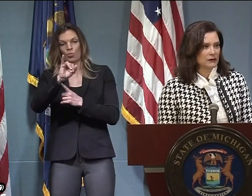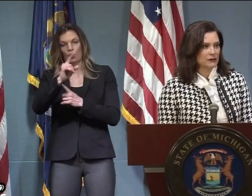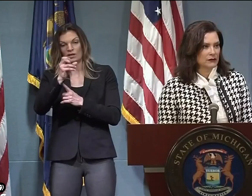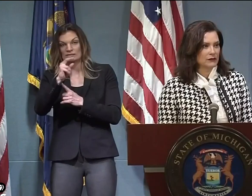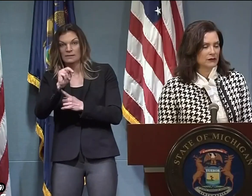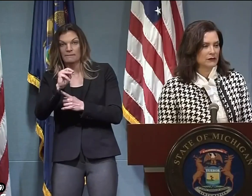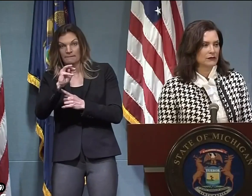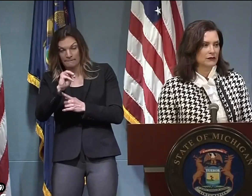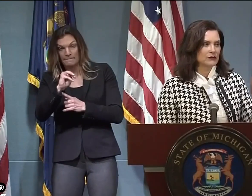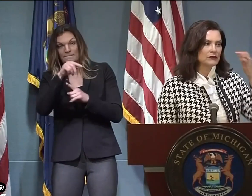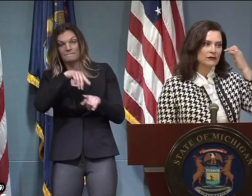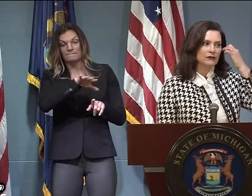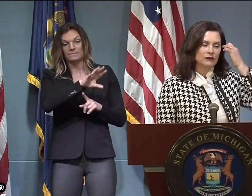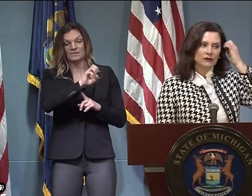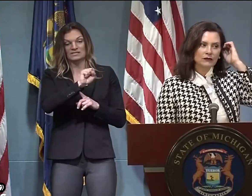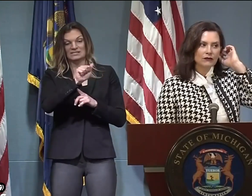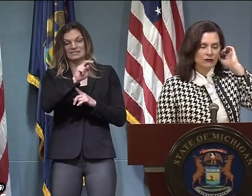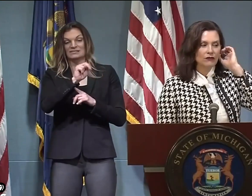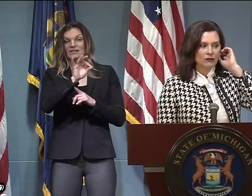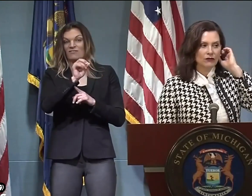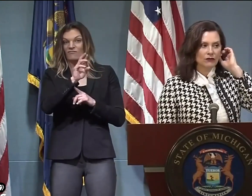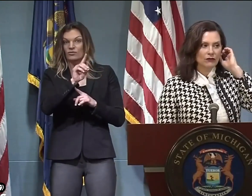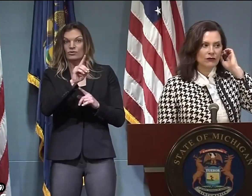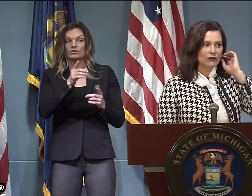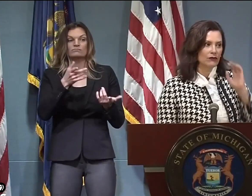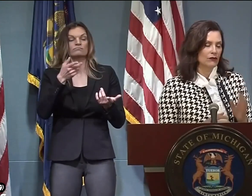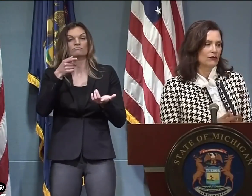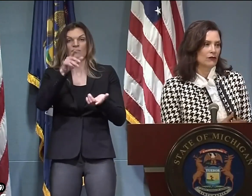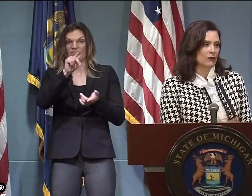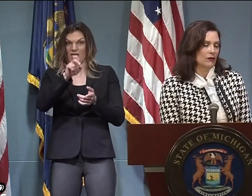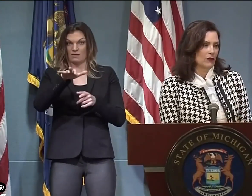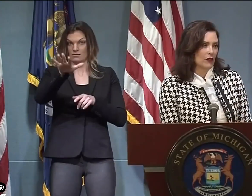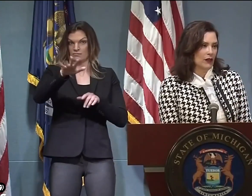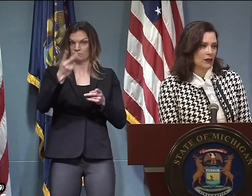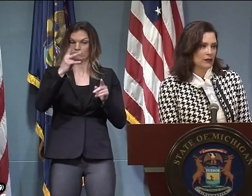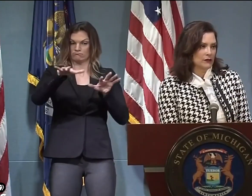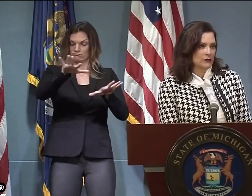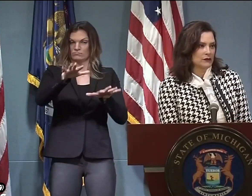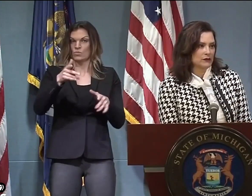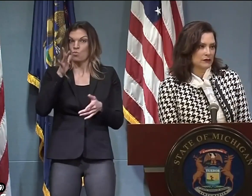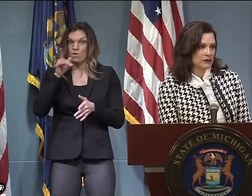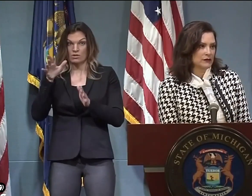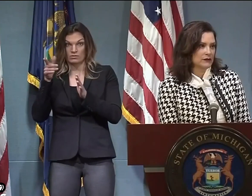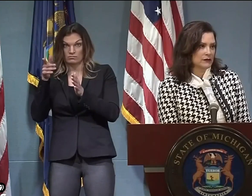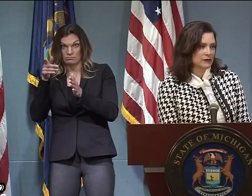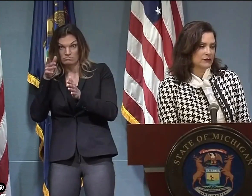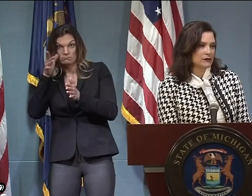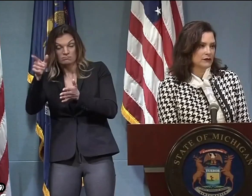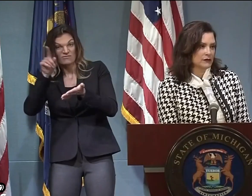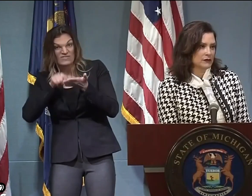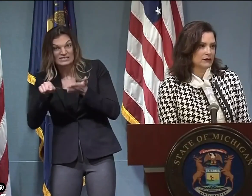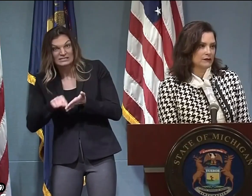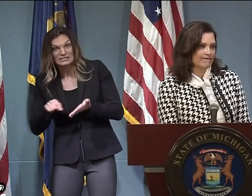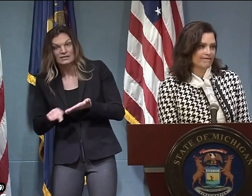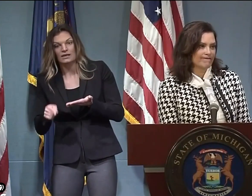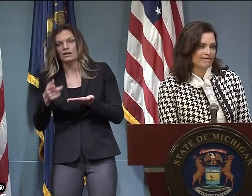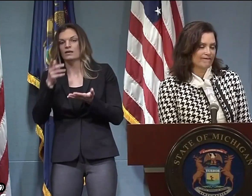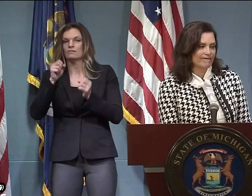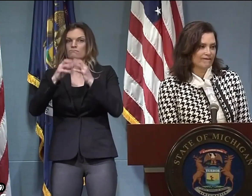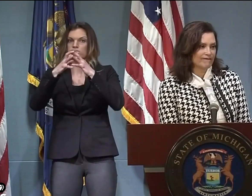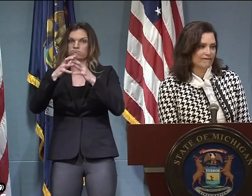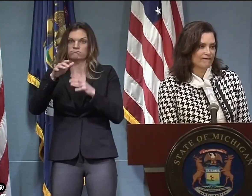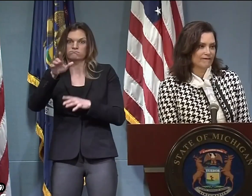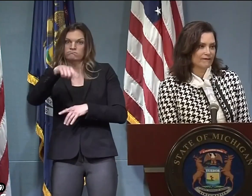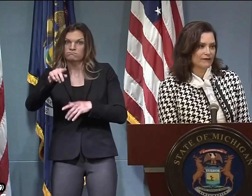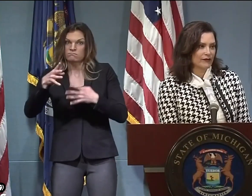Wixom and Sanford Lake, particularly when it comes to investigating what happened? Will you name someone independent to do that? And what is the future of